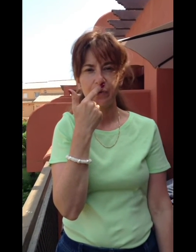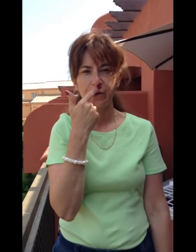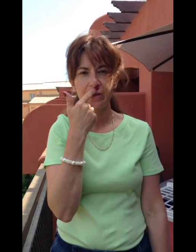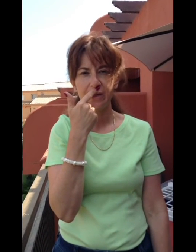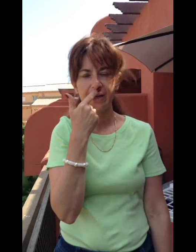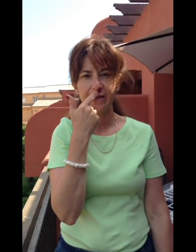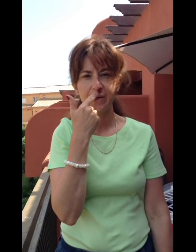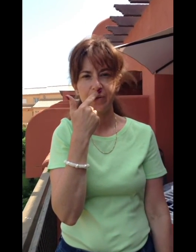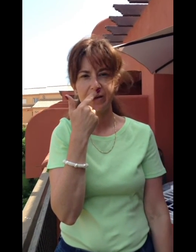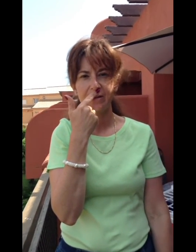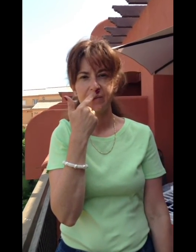point and take a deep breath.